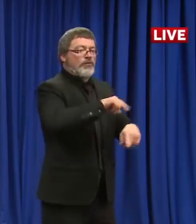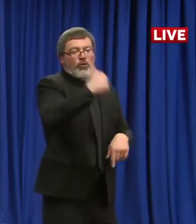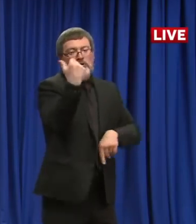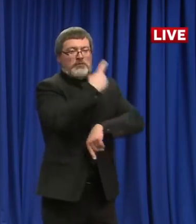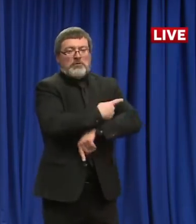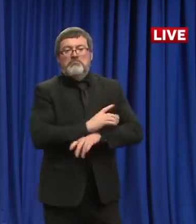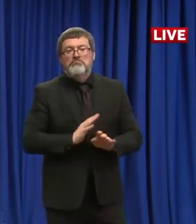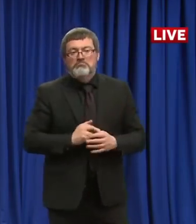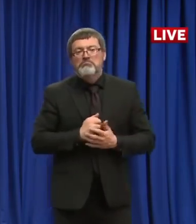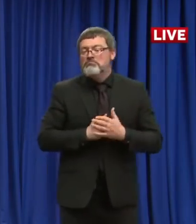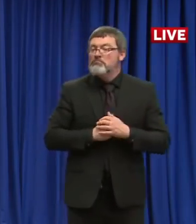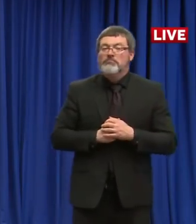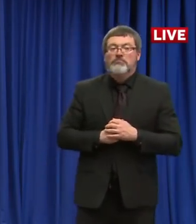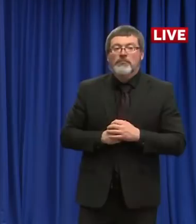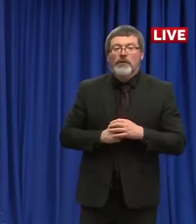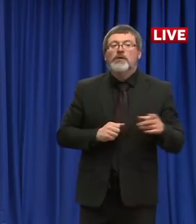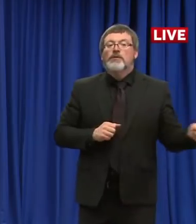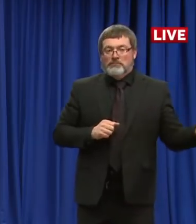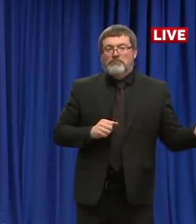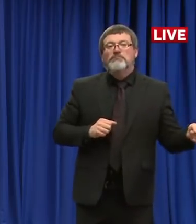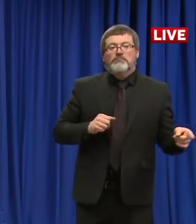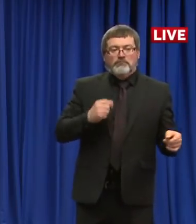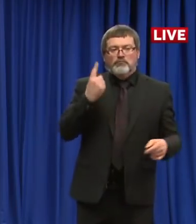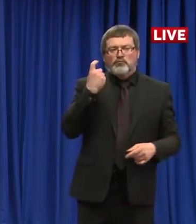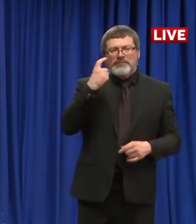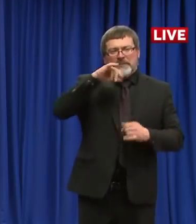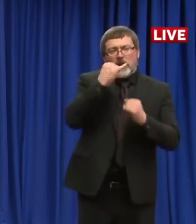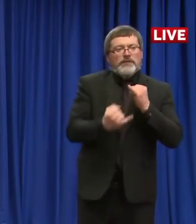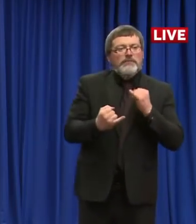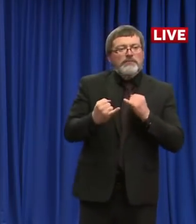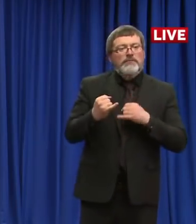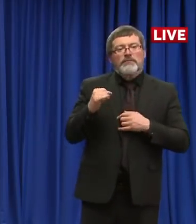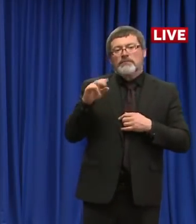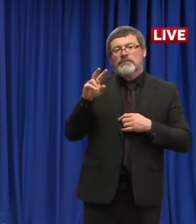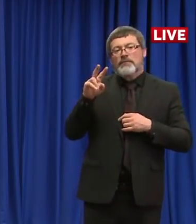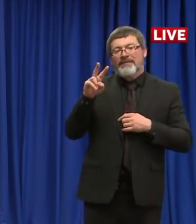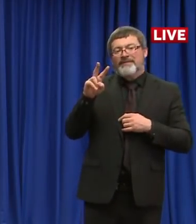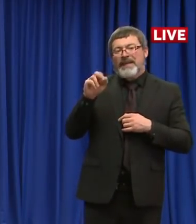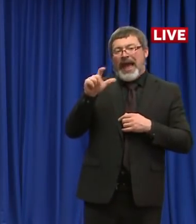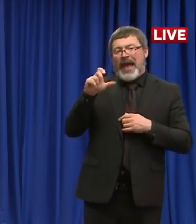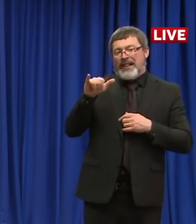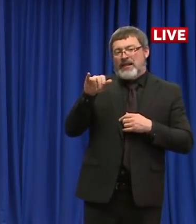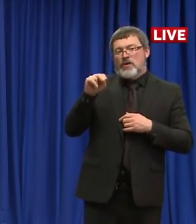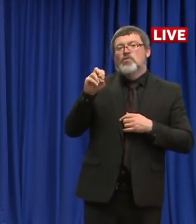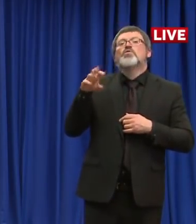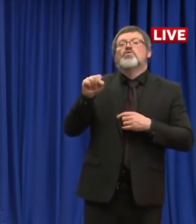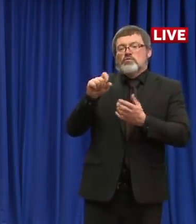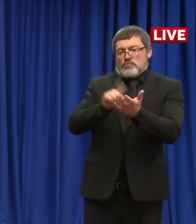And the final question comes from Rick Durkens with Valley News. Rick, please go ahead with your question.